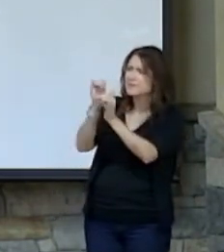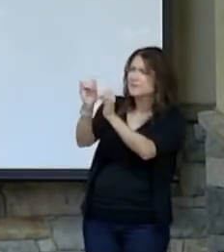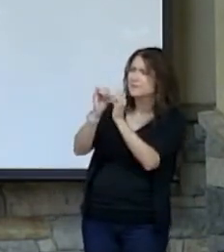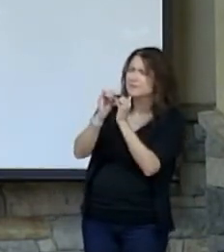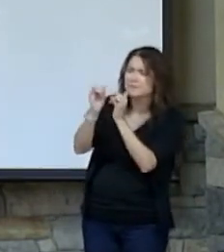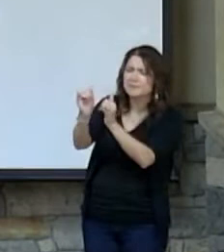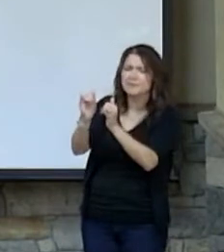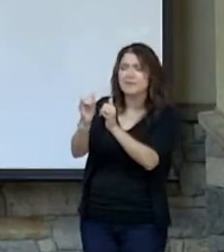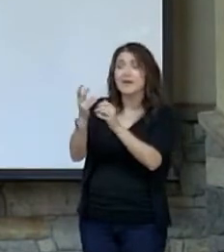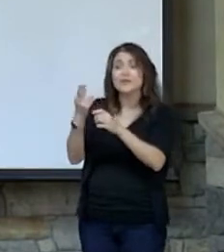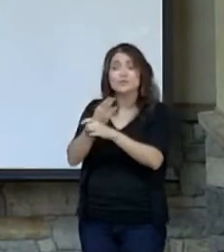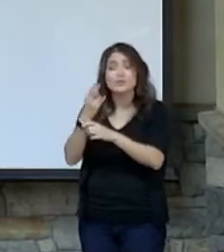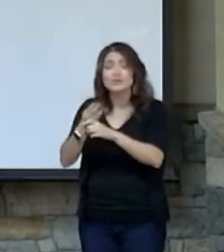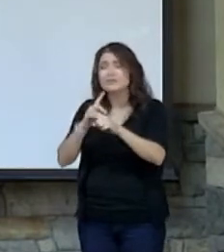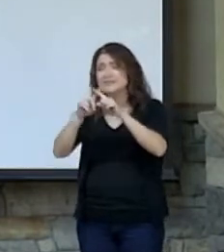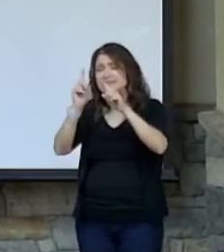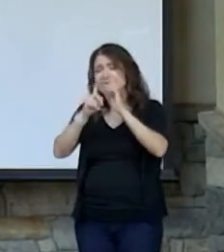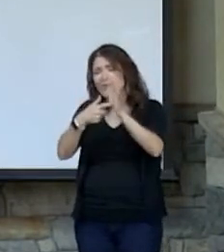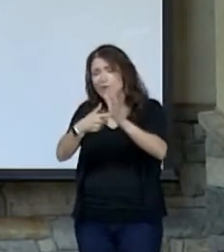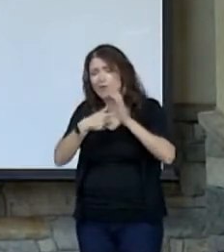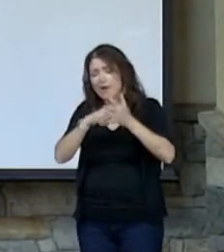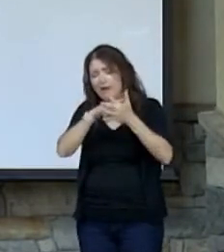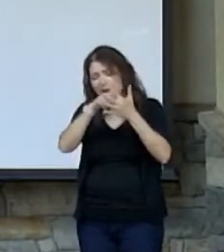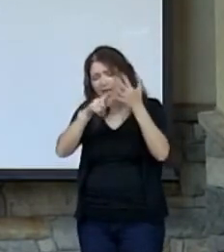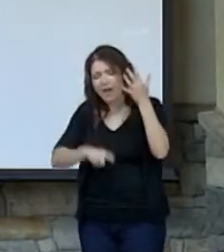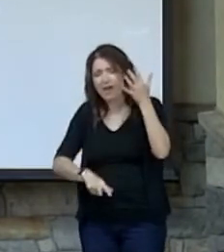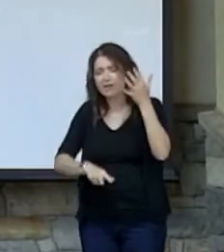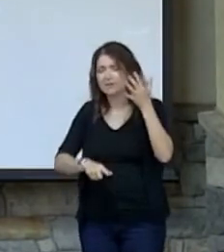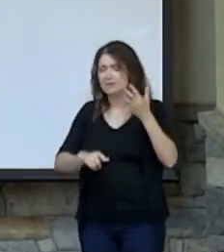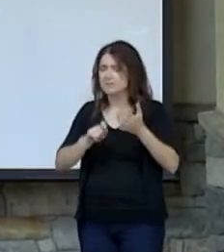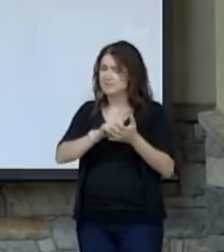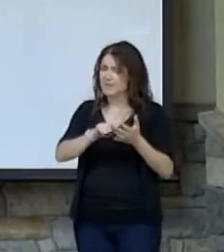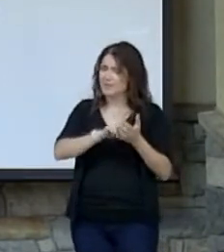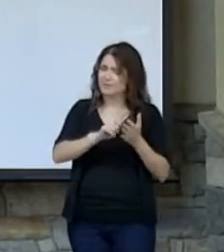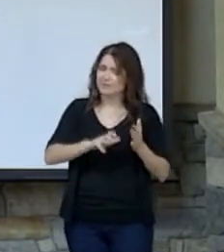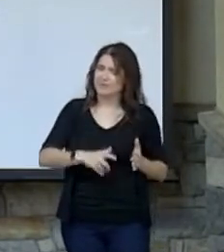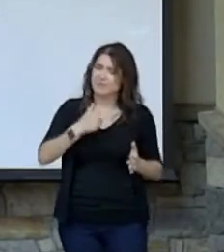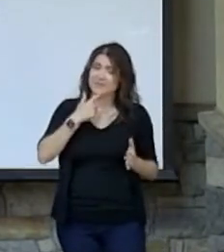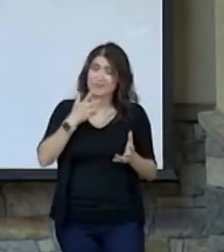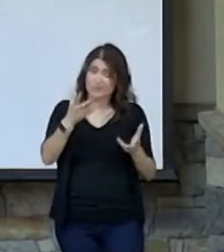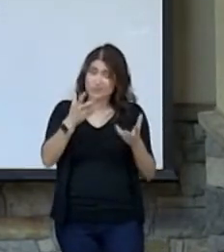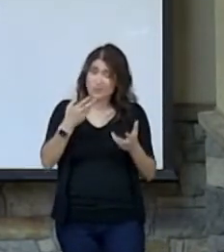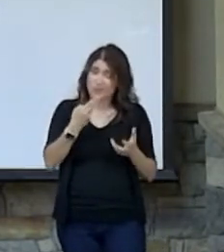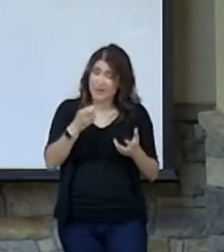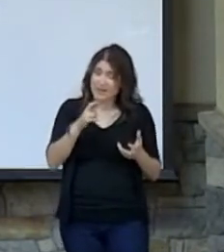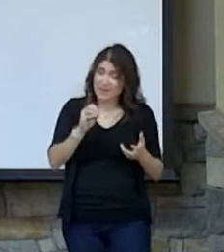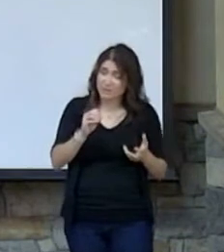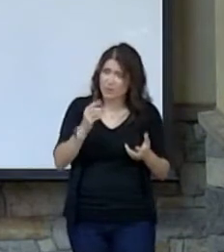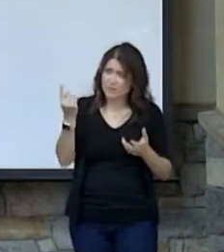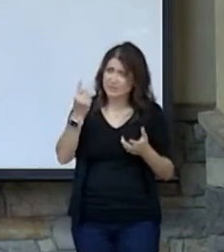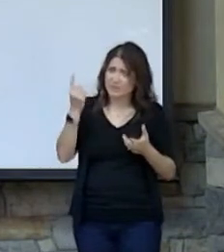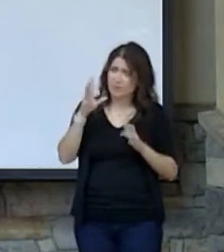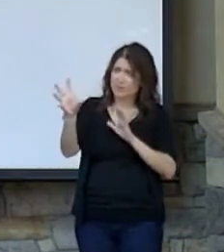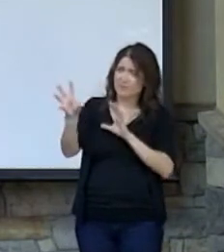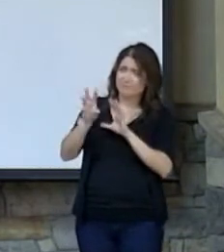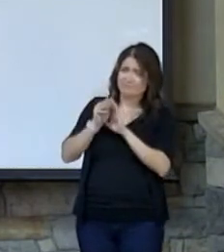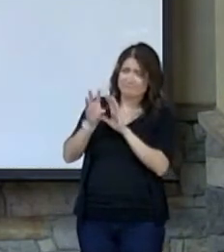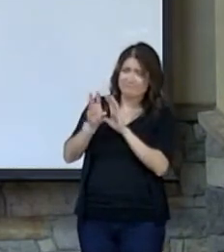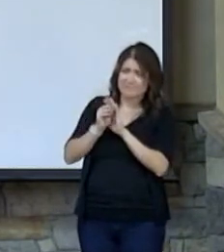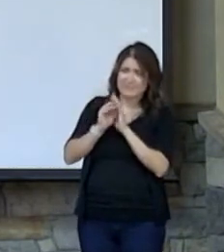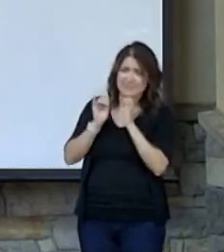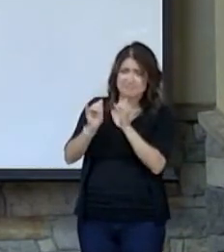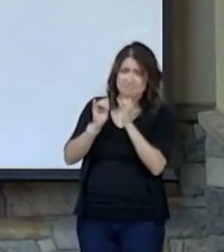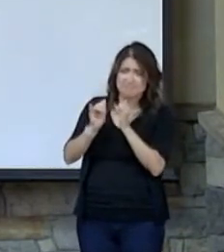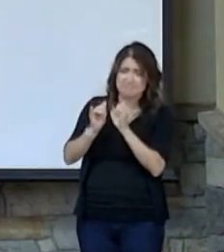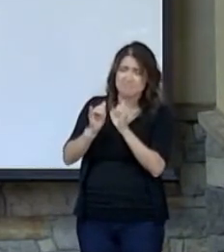different criteria. And the psalmist says, you want a hero? You want somebody to emulate in your life? Emulate those